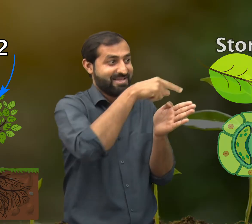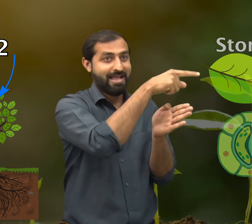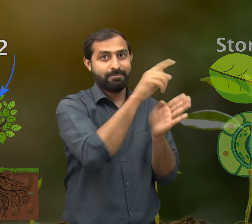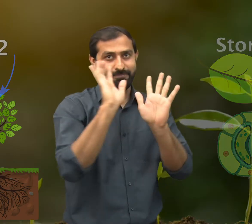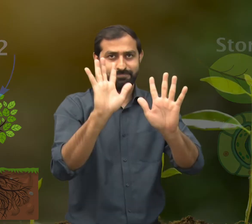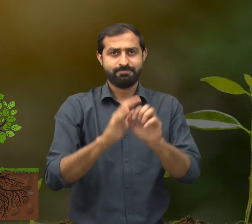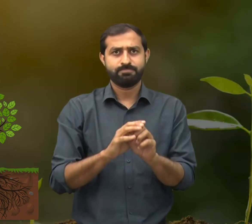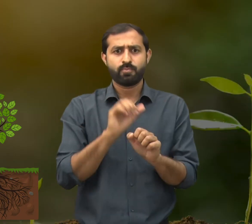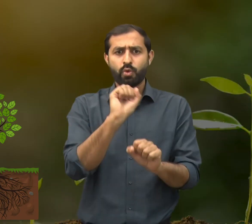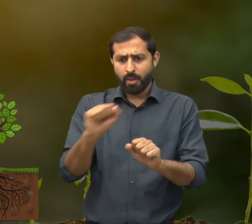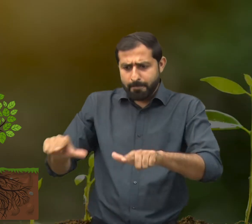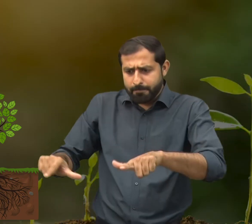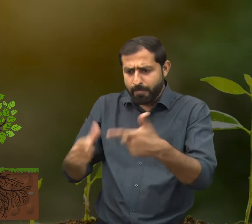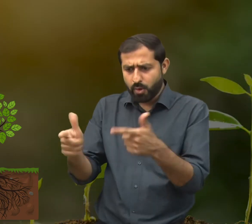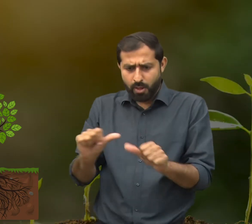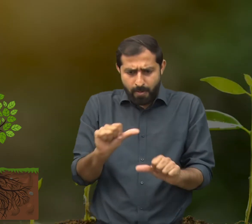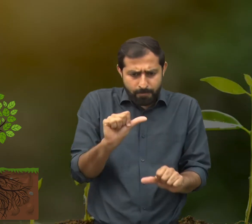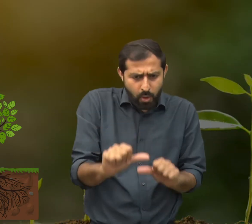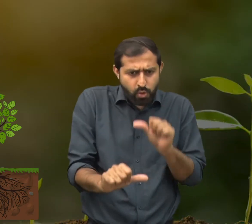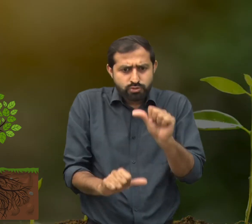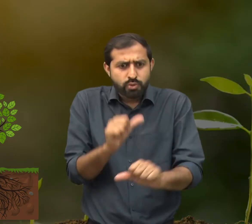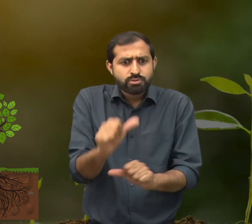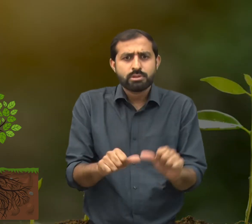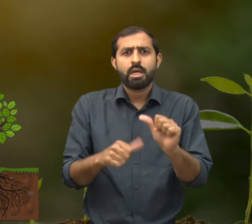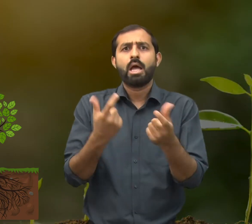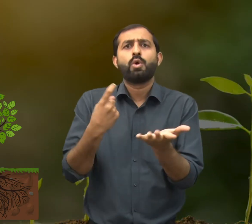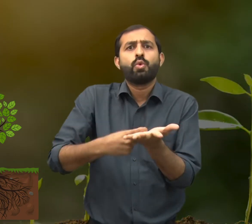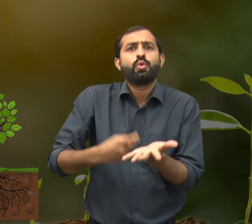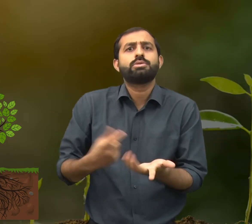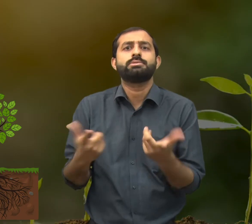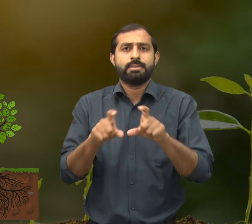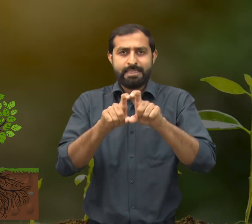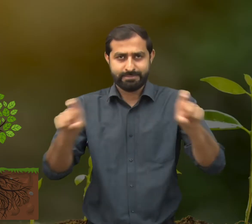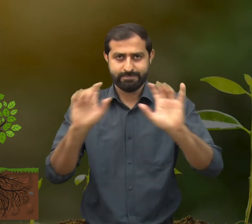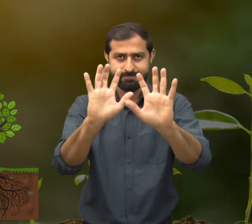Now let me tell you what happens during photosynthesis process.